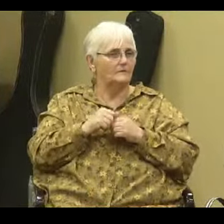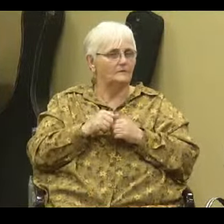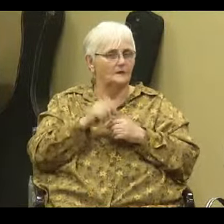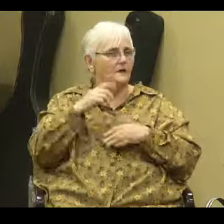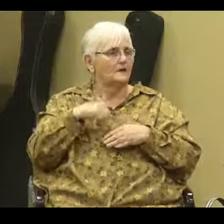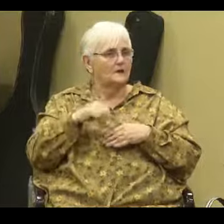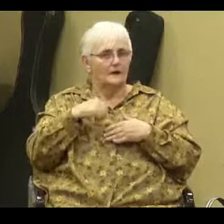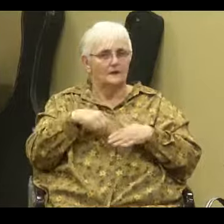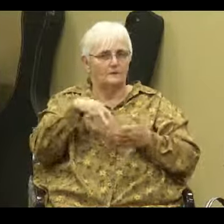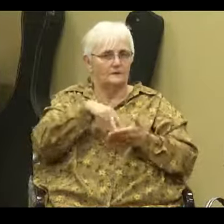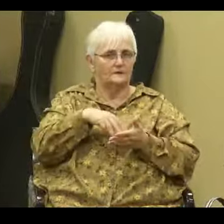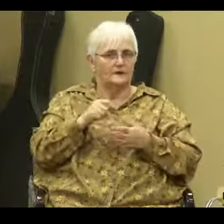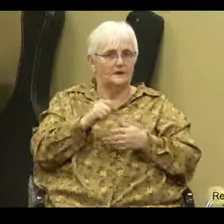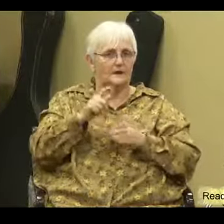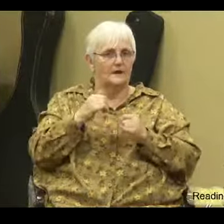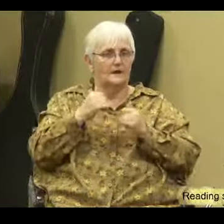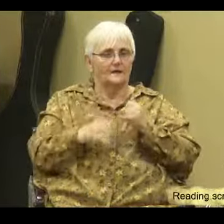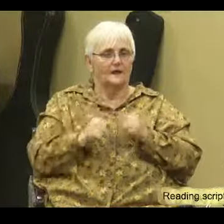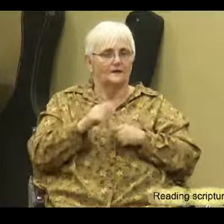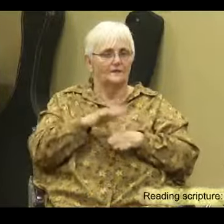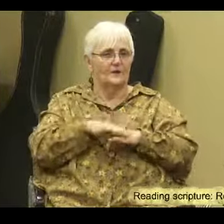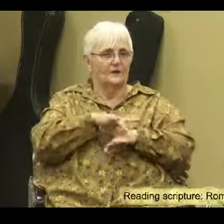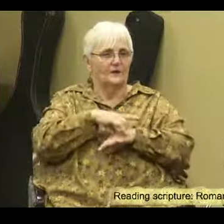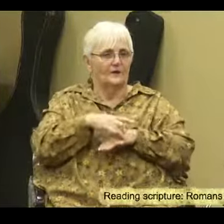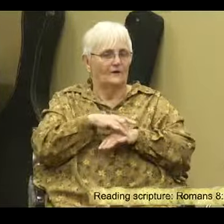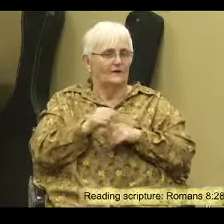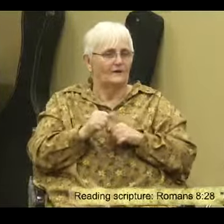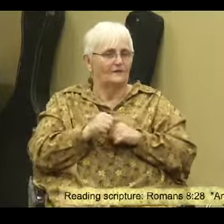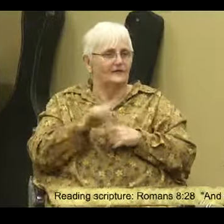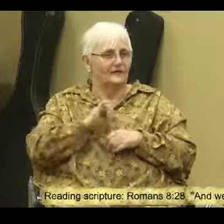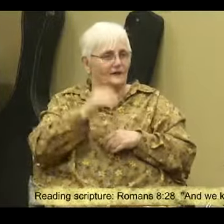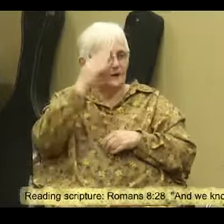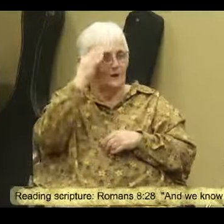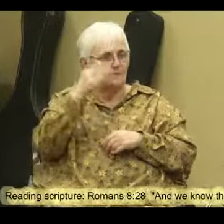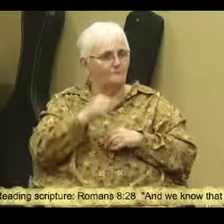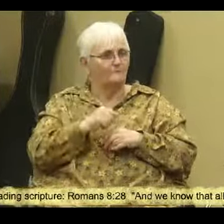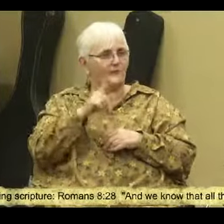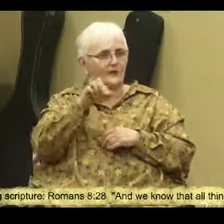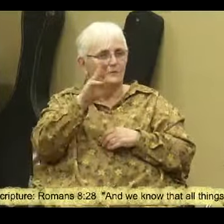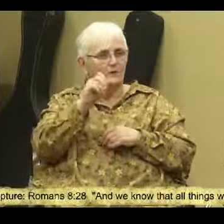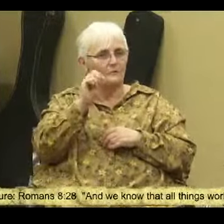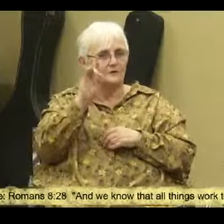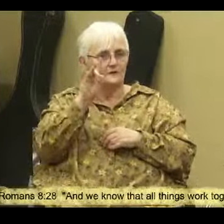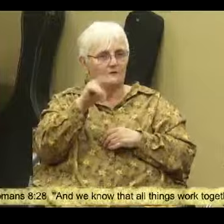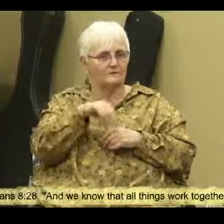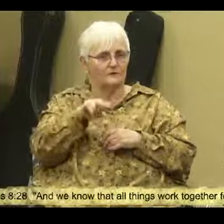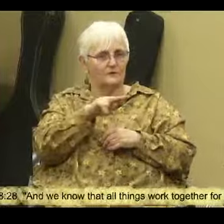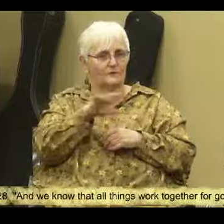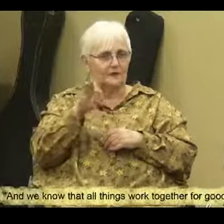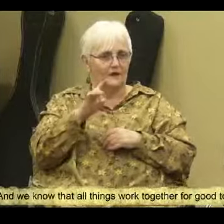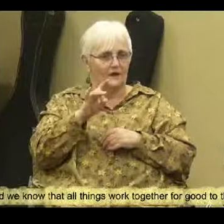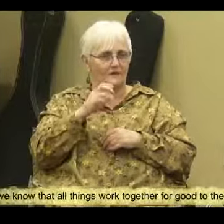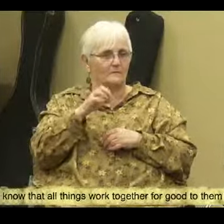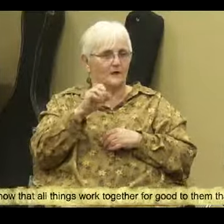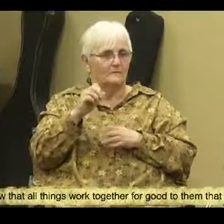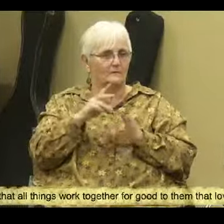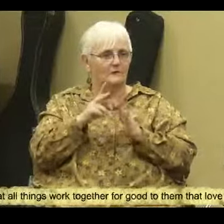shall stand at last on the earth. Okay, I know. Romans 8.28 Populist scripture. And we